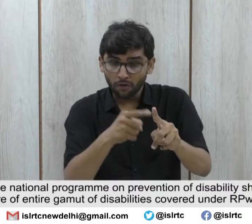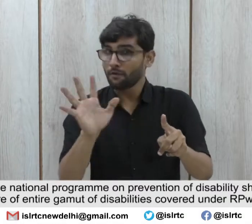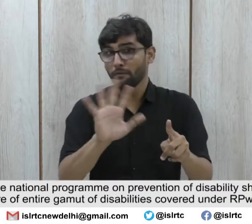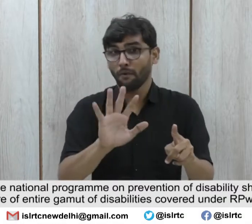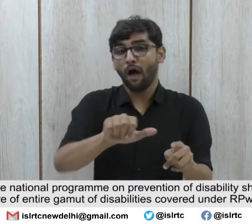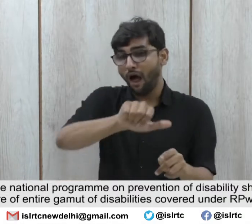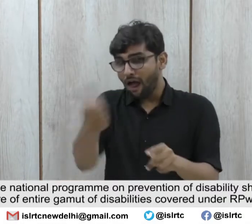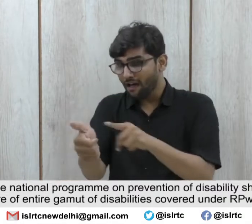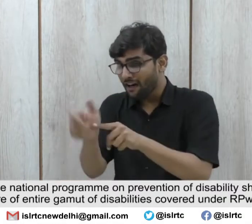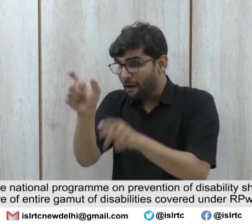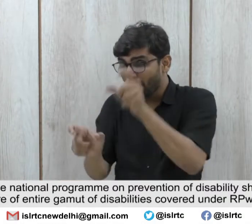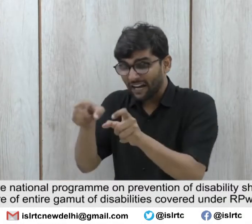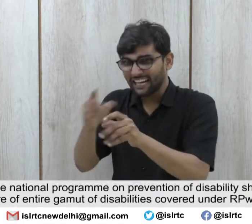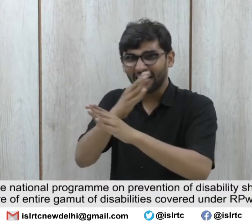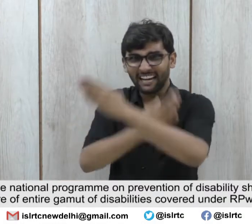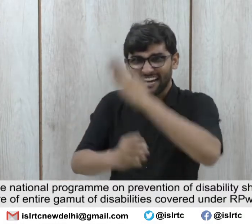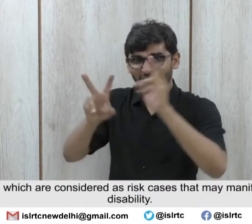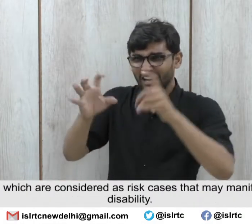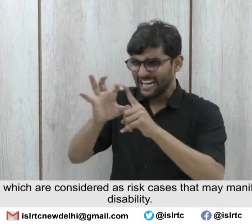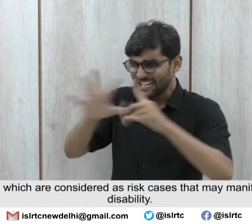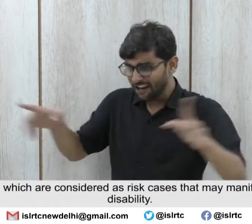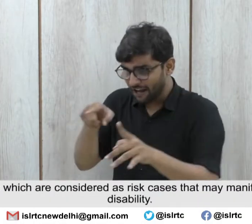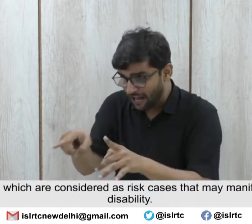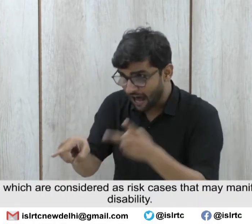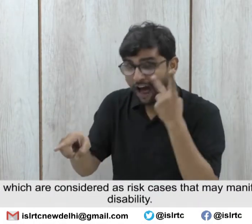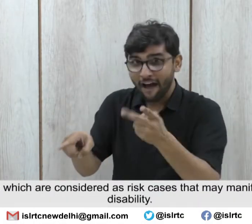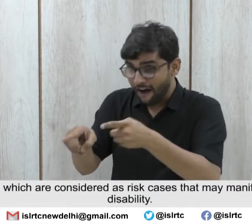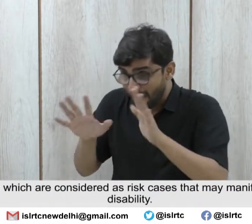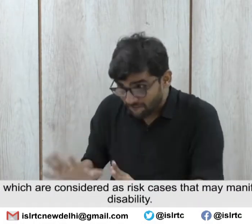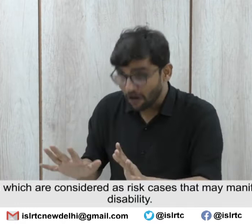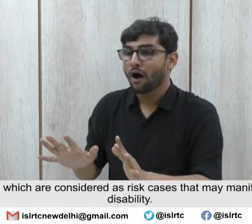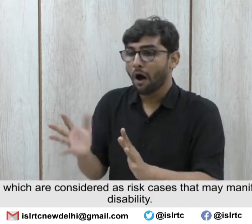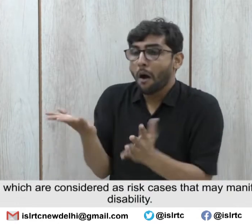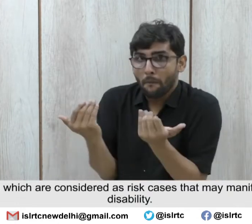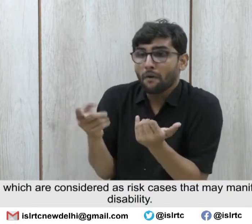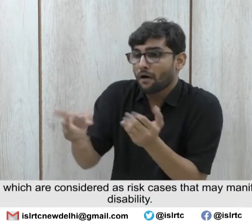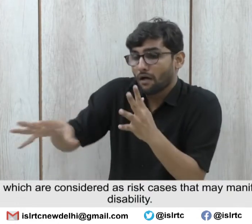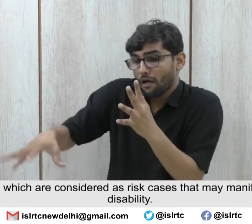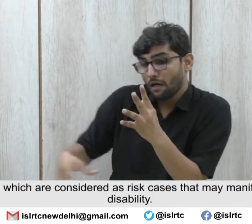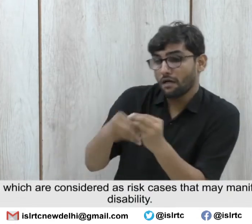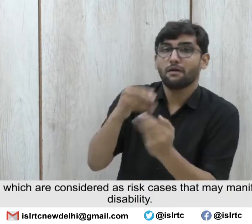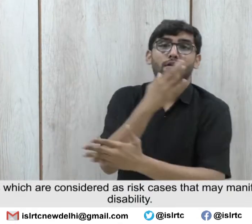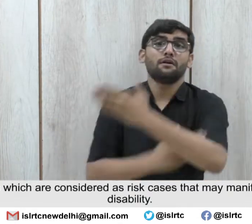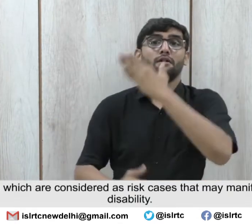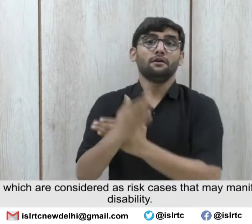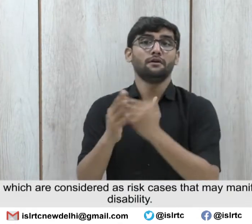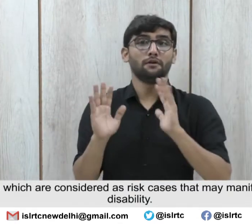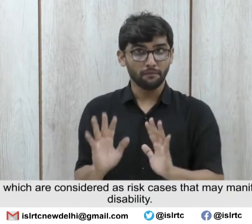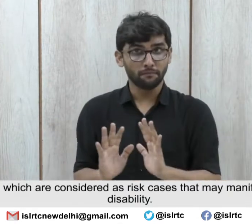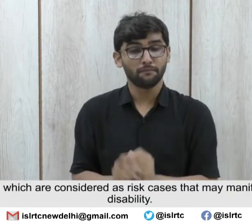but also other medical conditions which are considered as risk cases that may manifest into any form